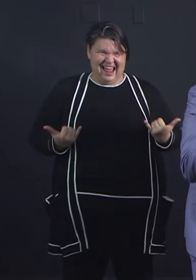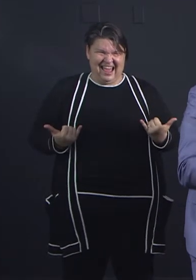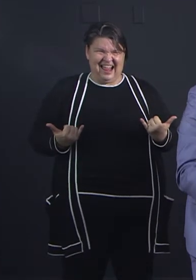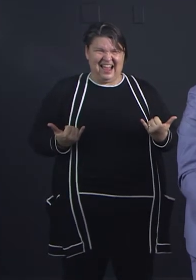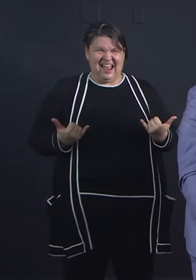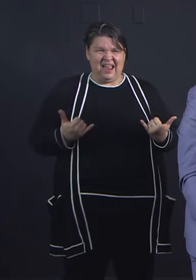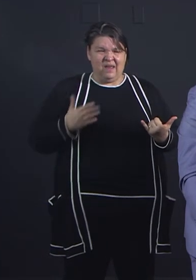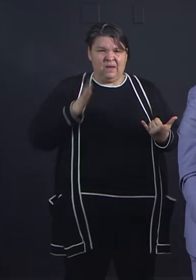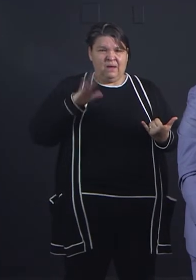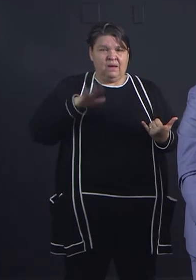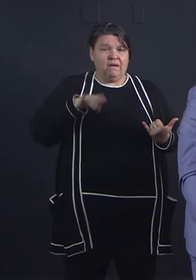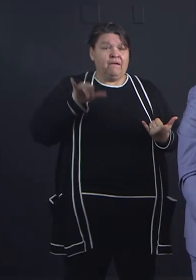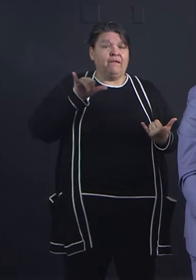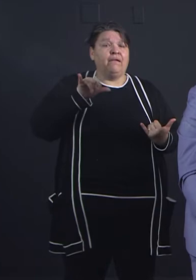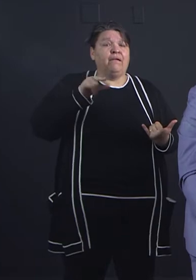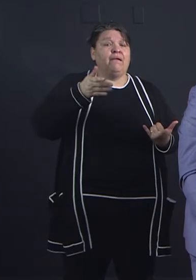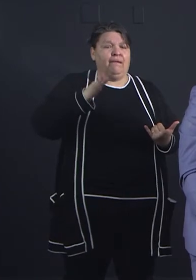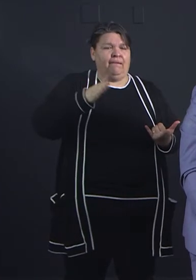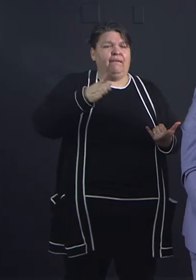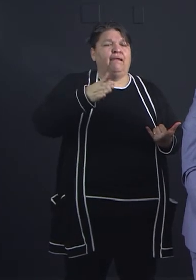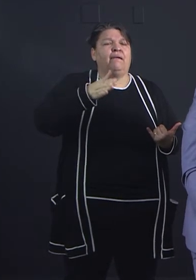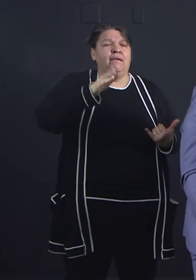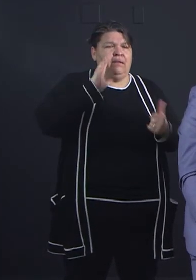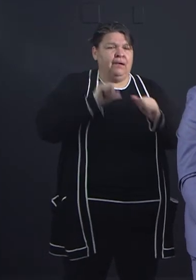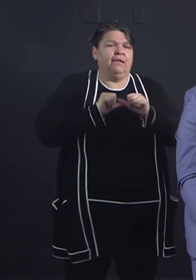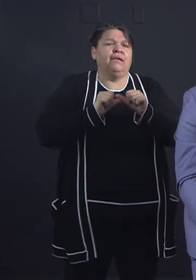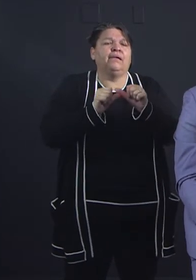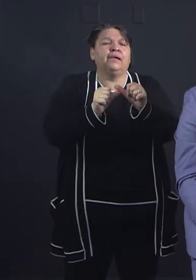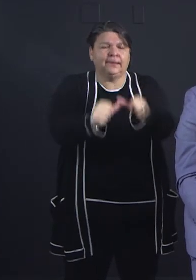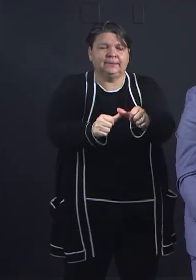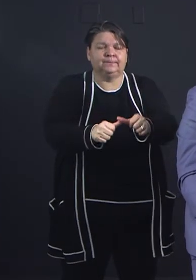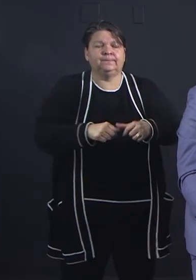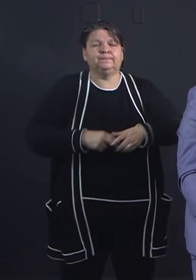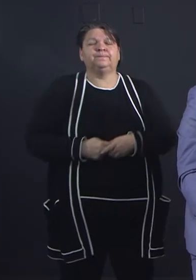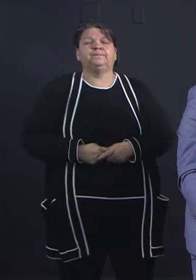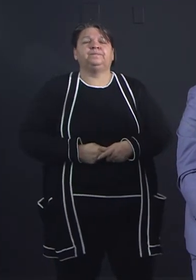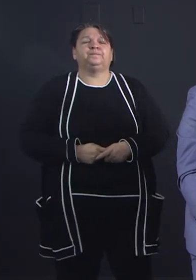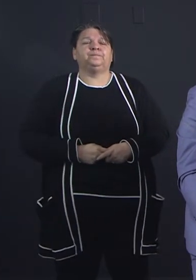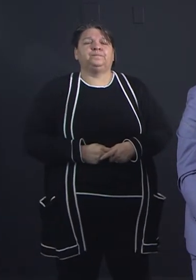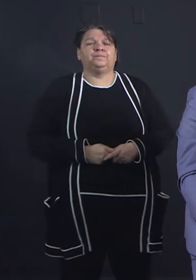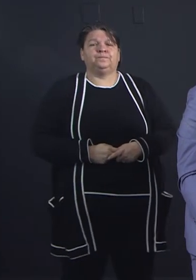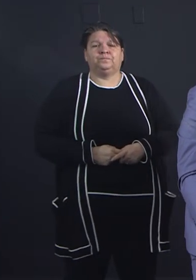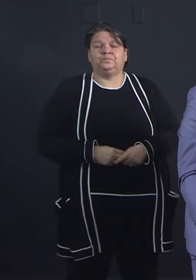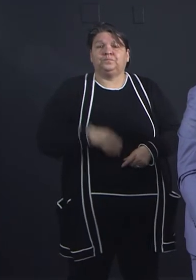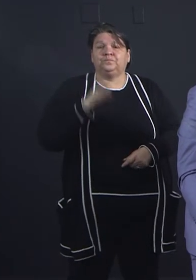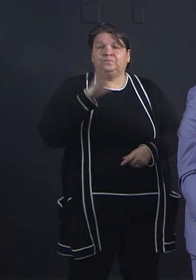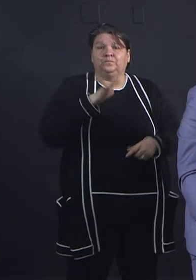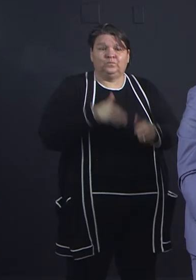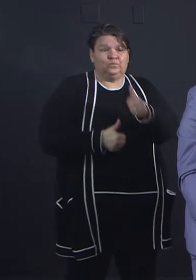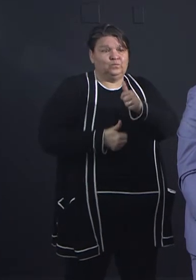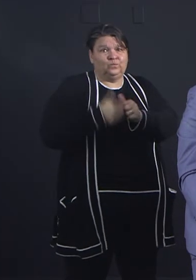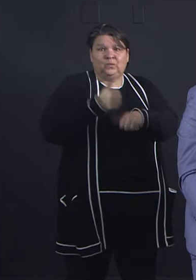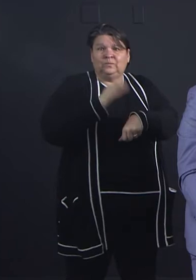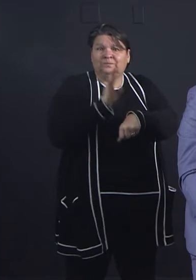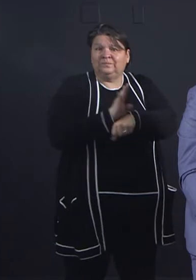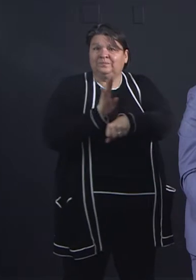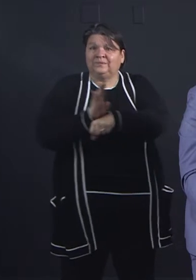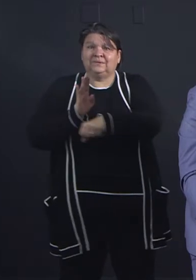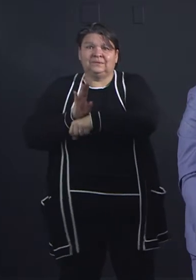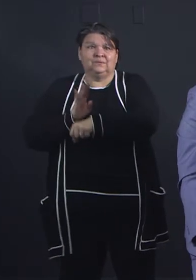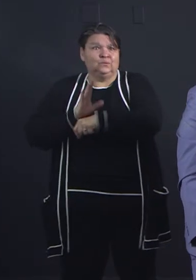make the future even brighter. And I think schools are no exception, but I think most businesses are going to find their functions